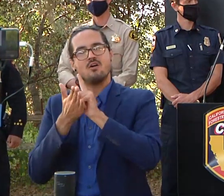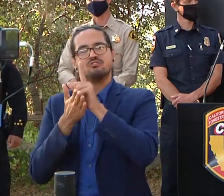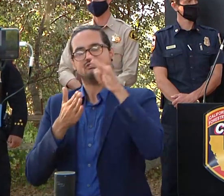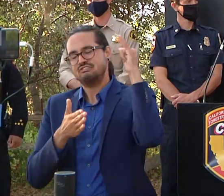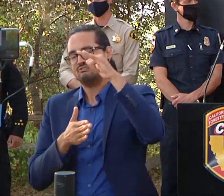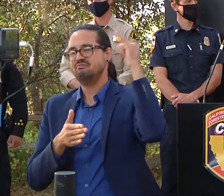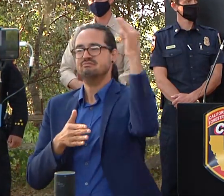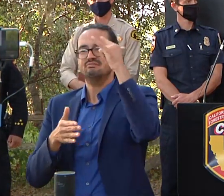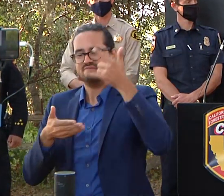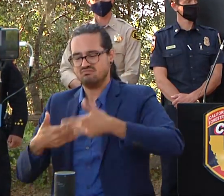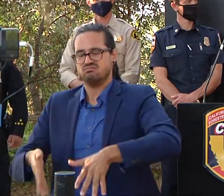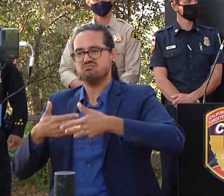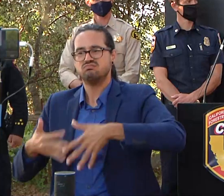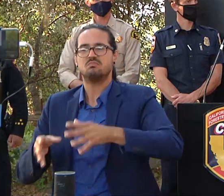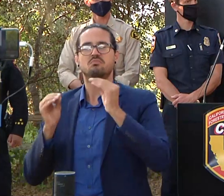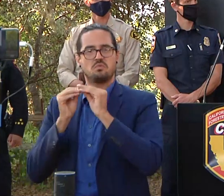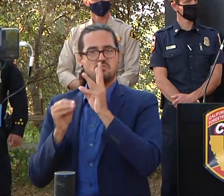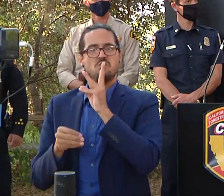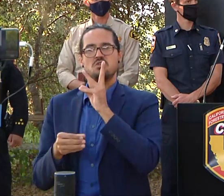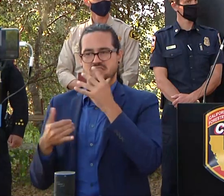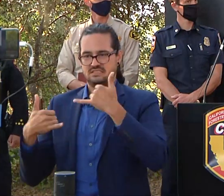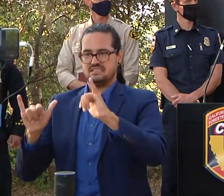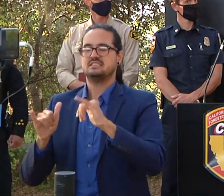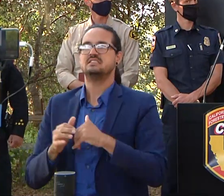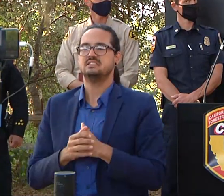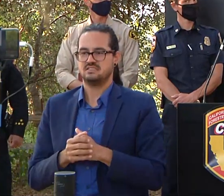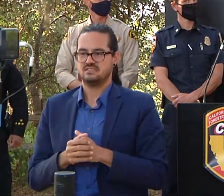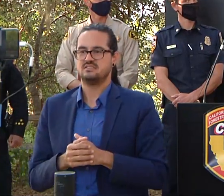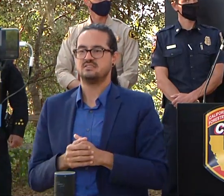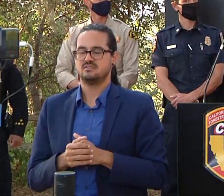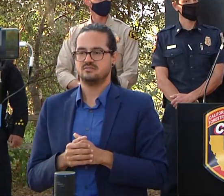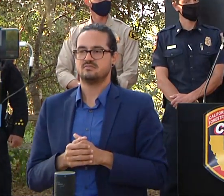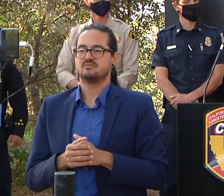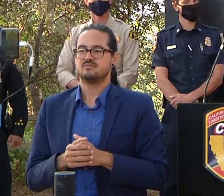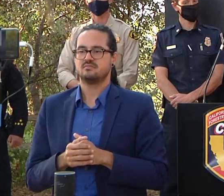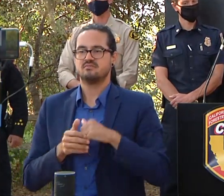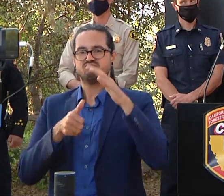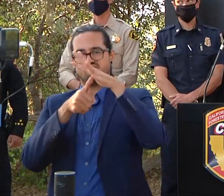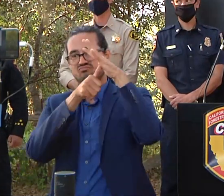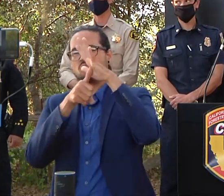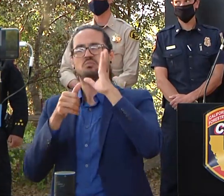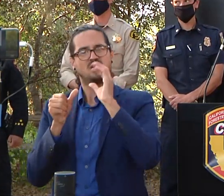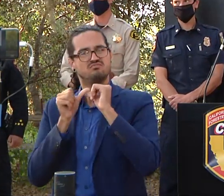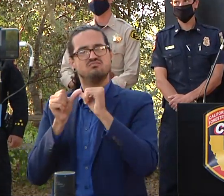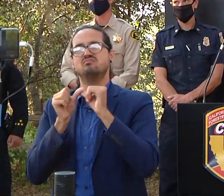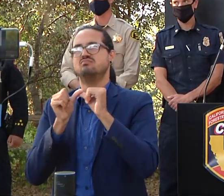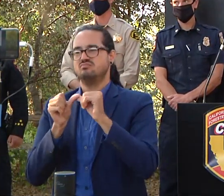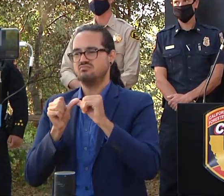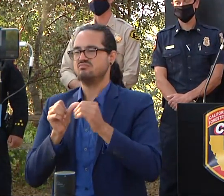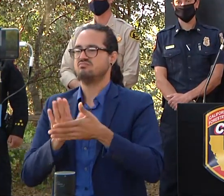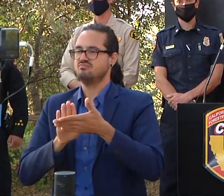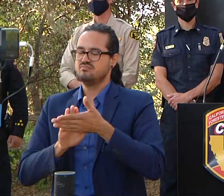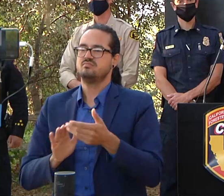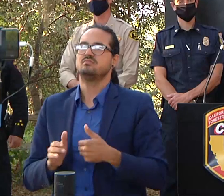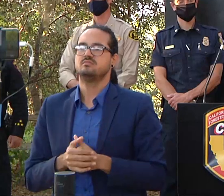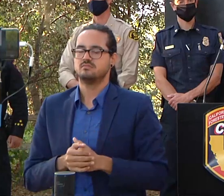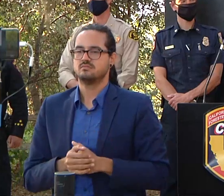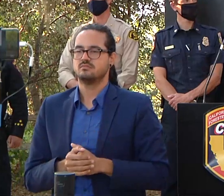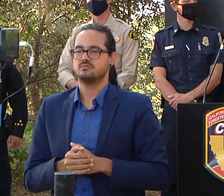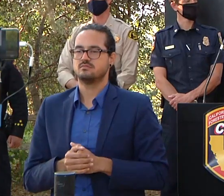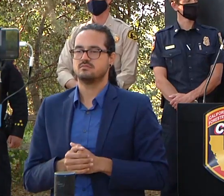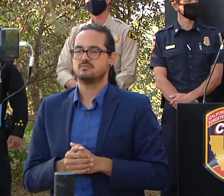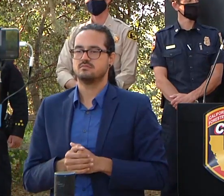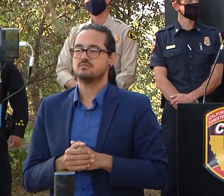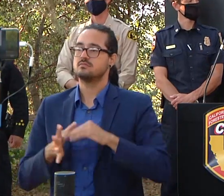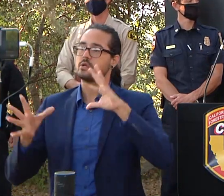uh throughout uh throughout the the incident overall like i said it's looking really good we're really moving in right direction i know there's been